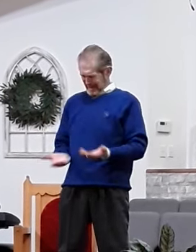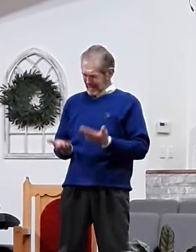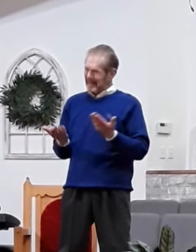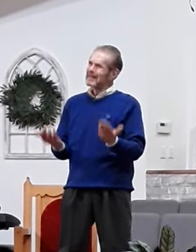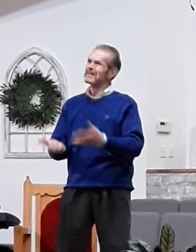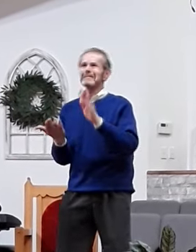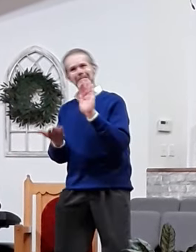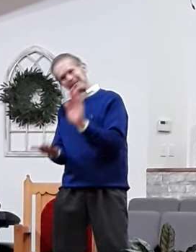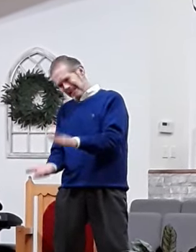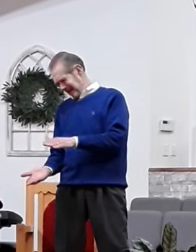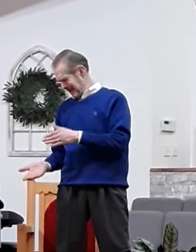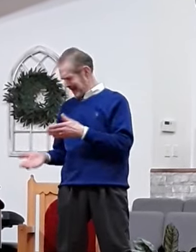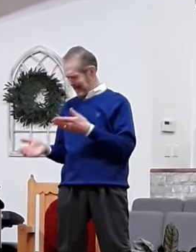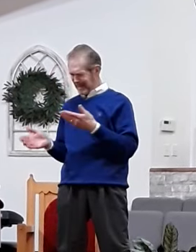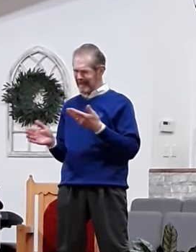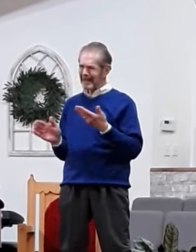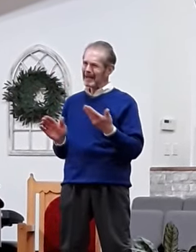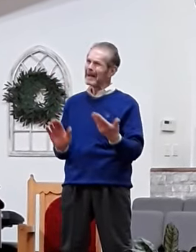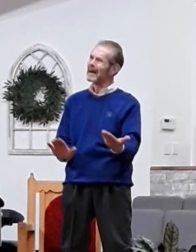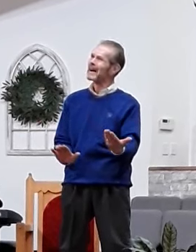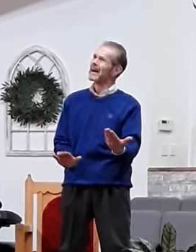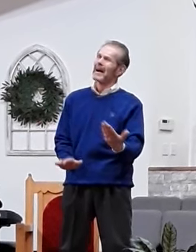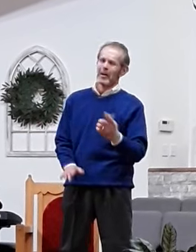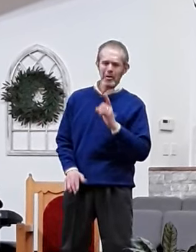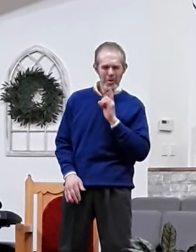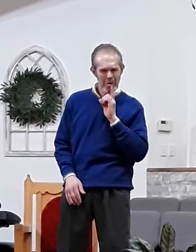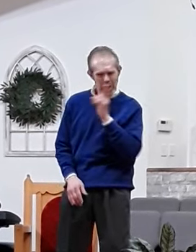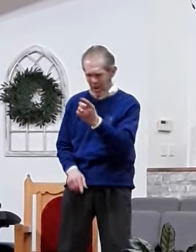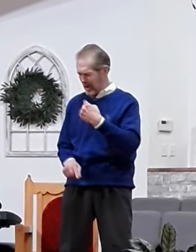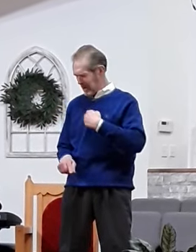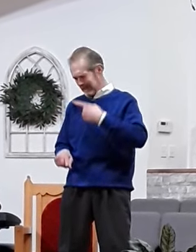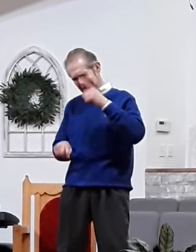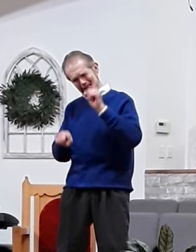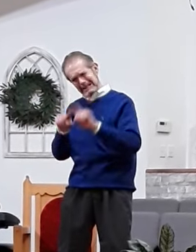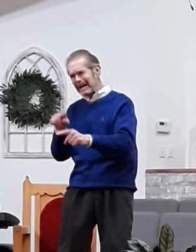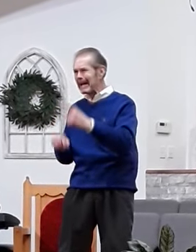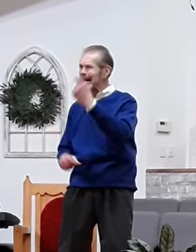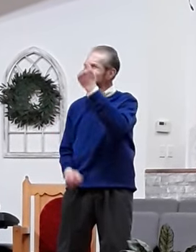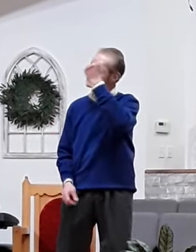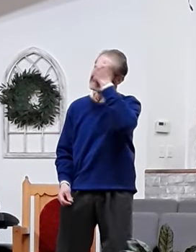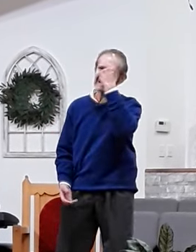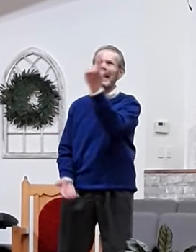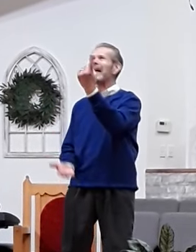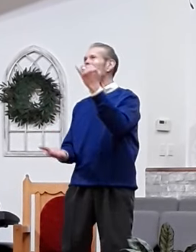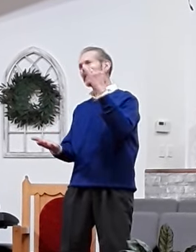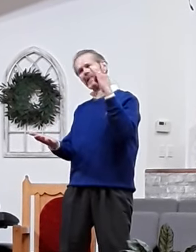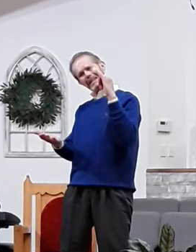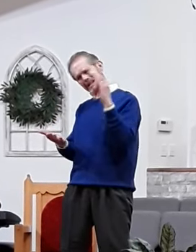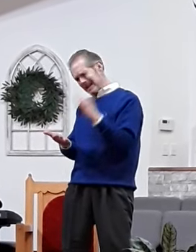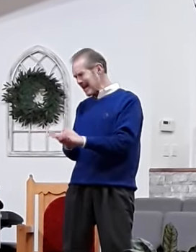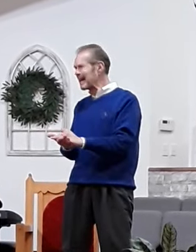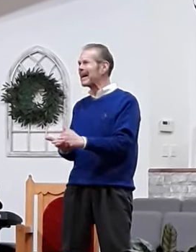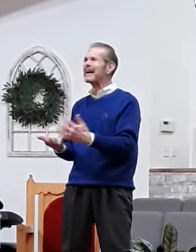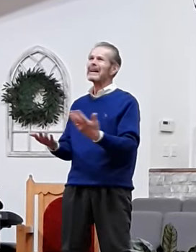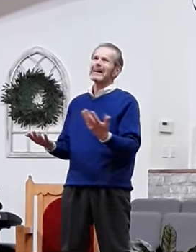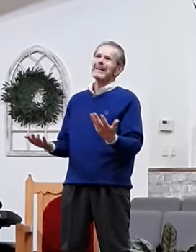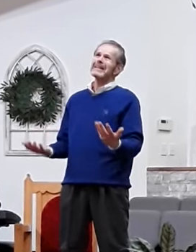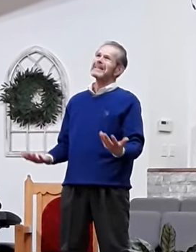to die, I scarce can take it in.